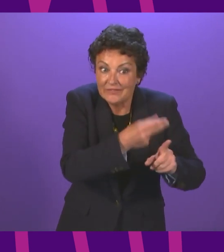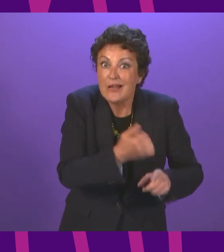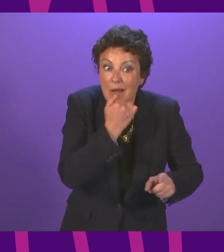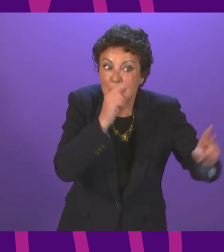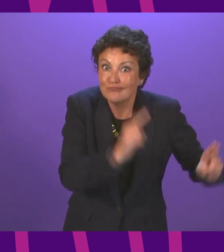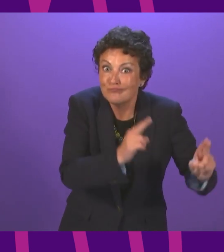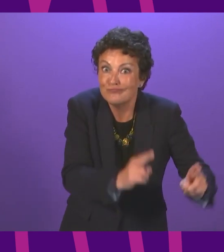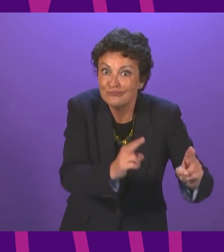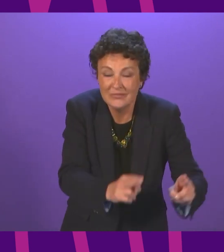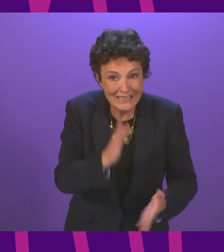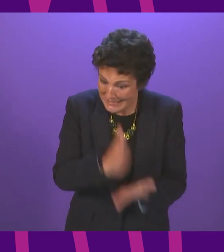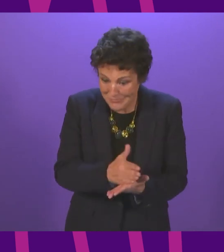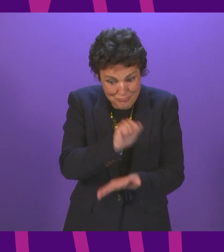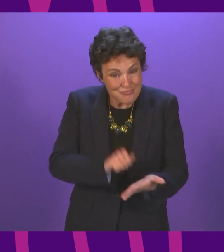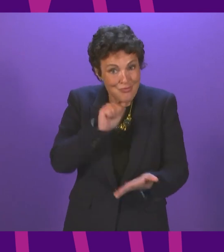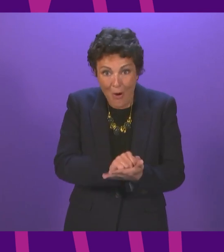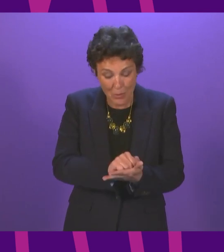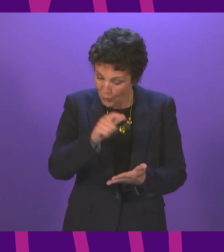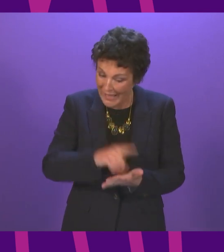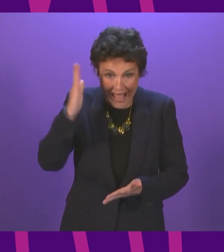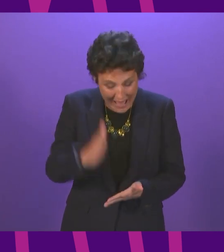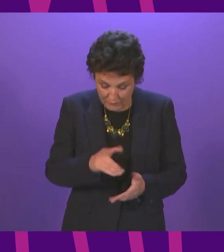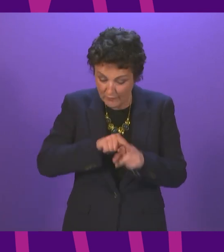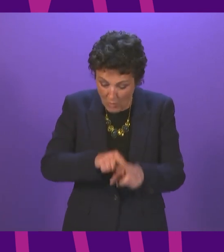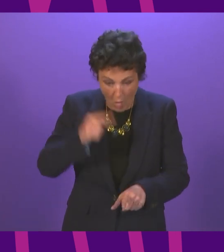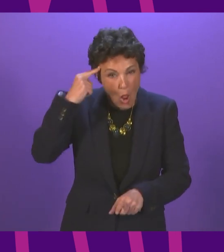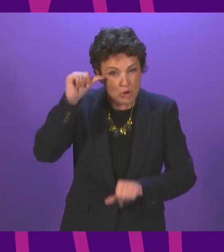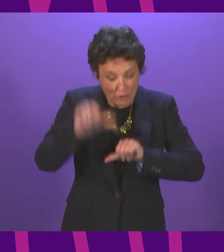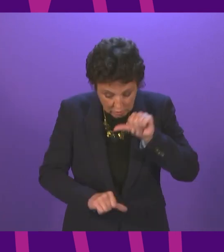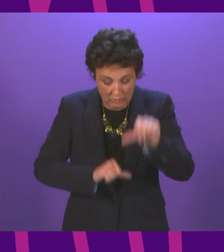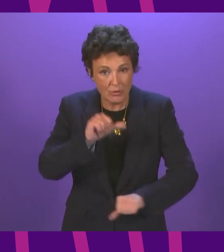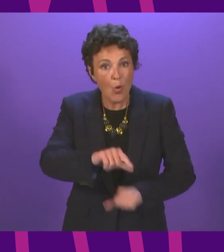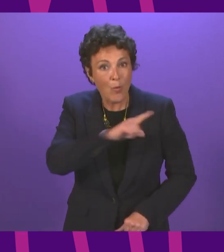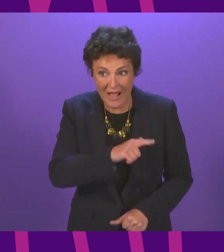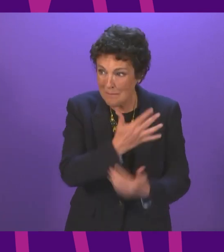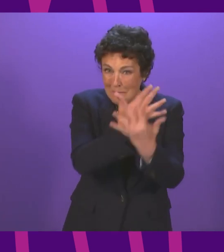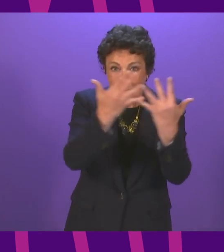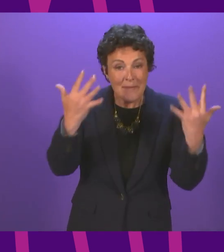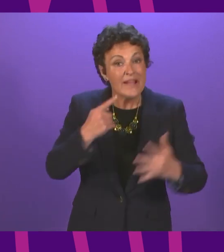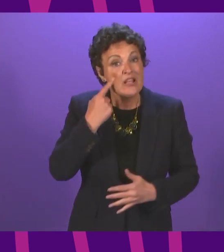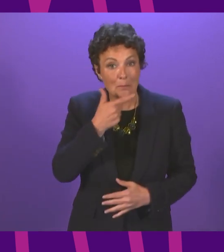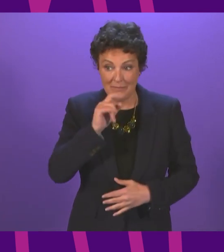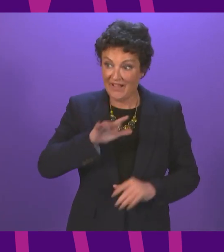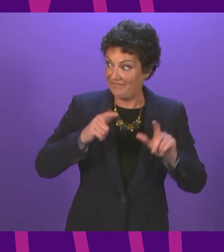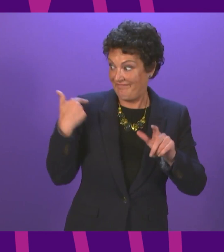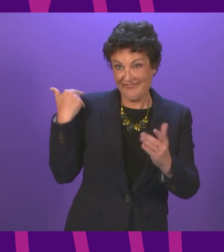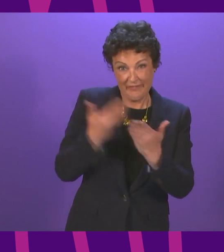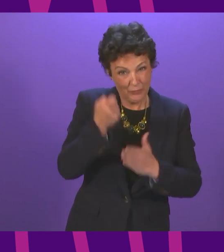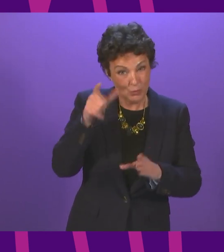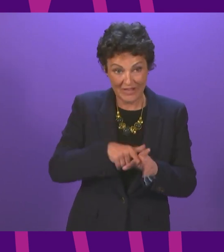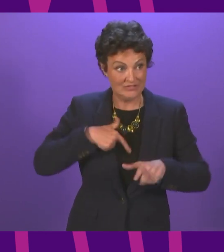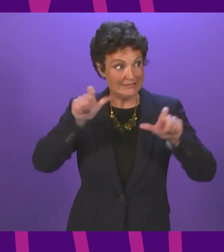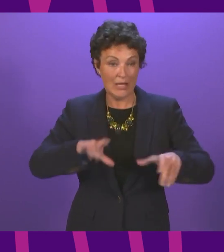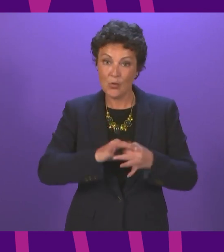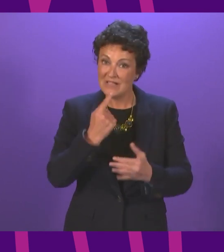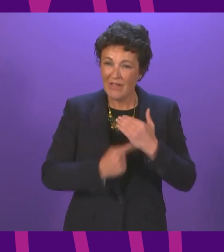essential that we take these decisions in proper order. There have been many young people having to self-isolate over the last few weeks. We want to